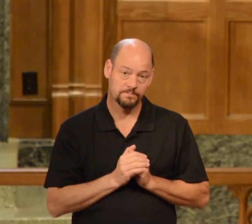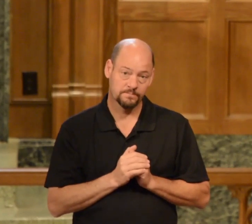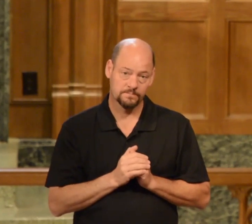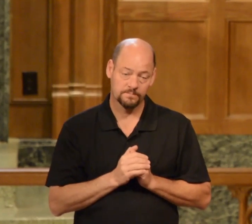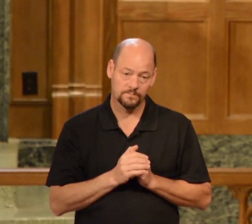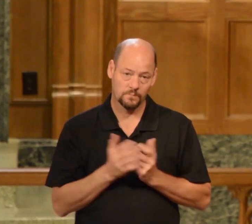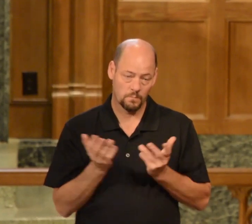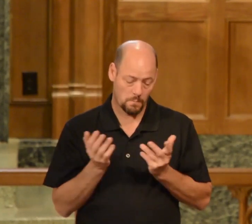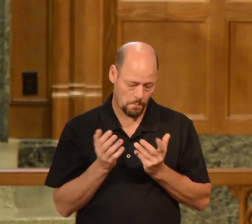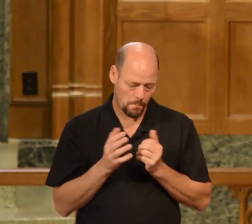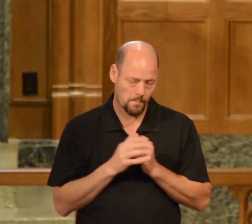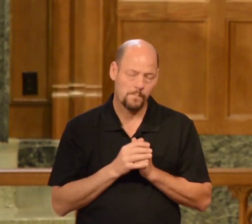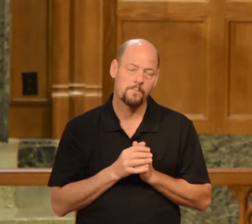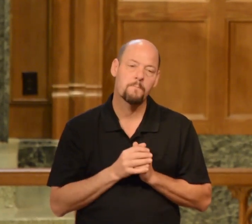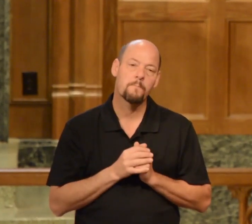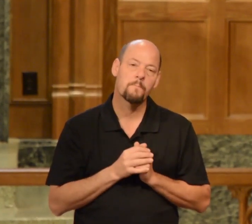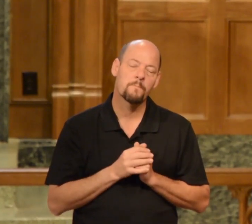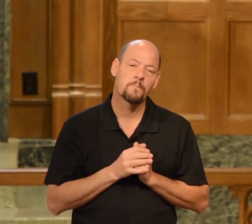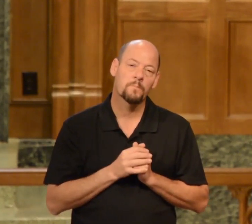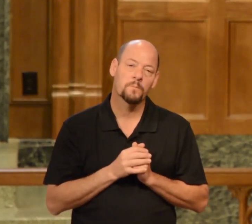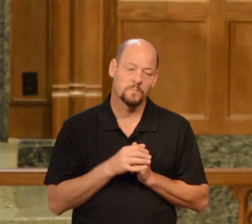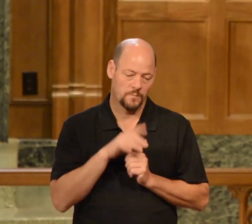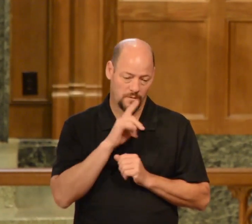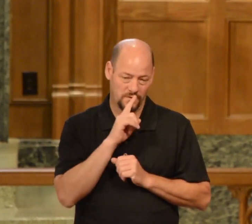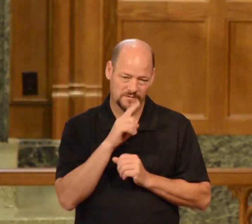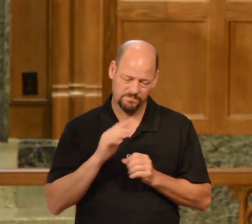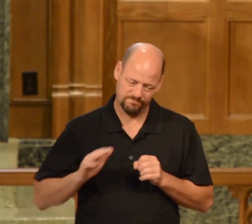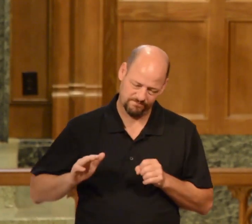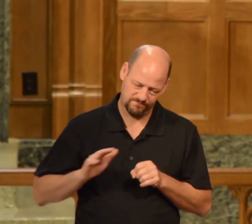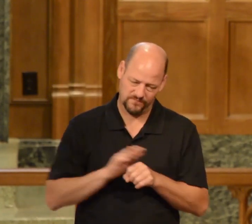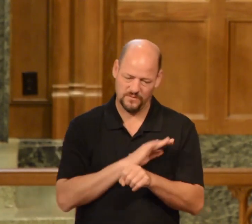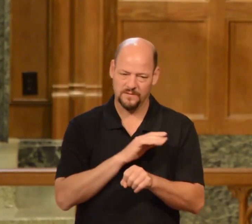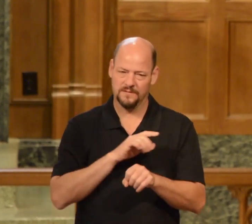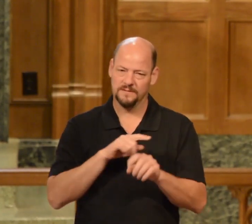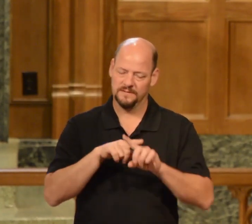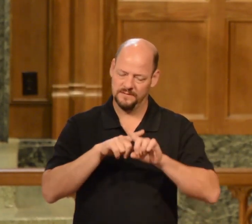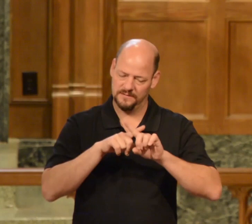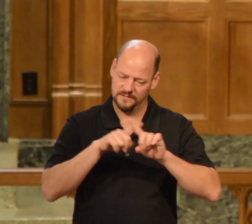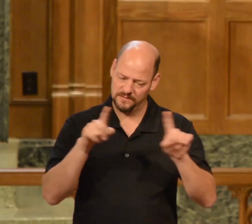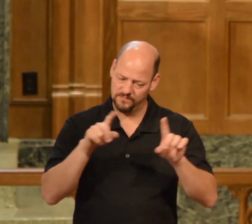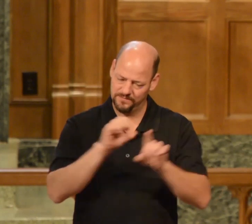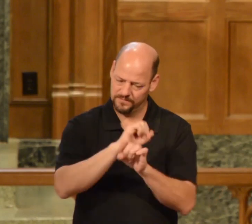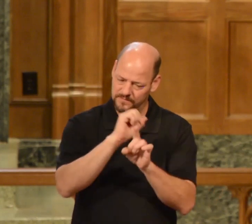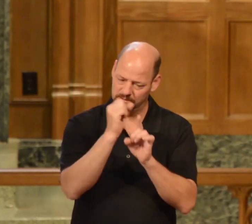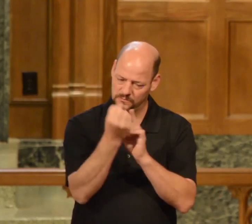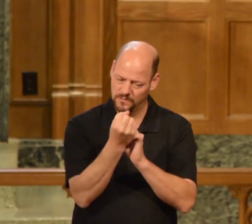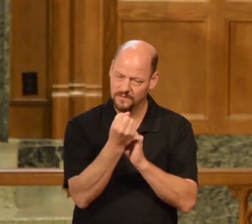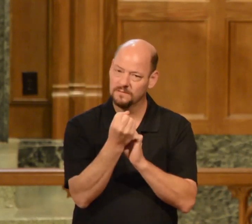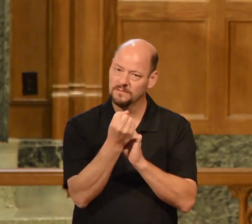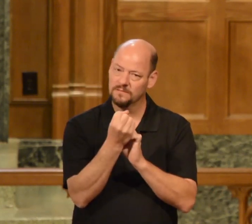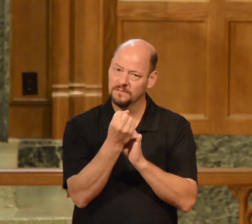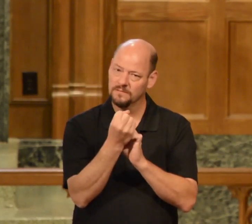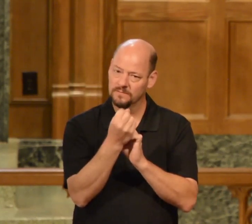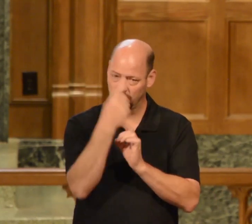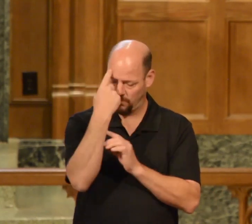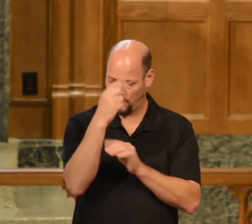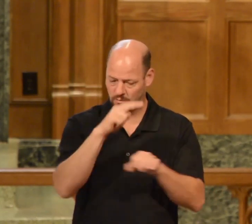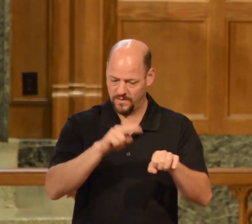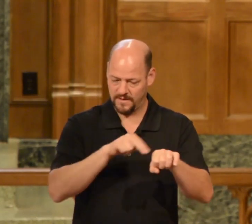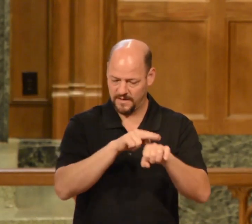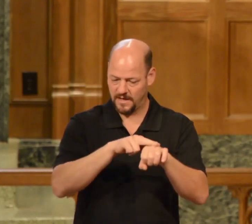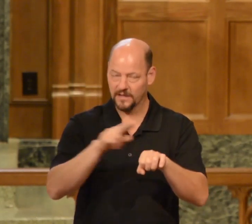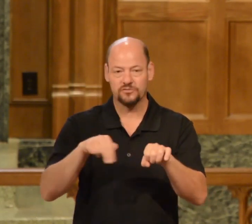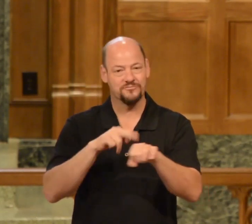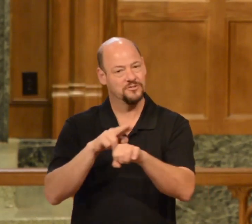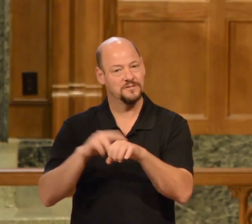Namely this, there is a completely different status of the nations after the